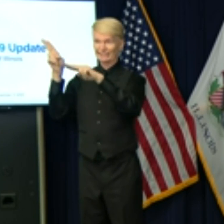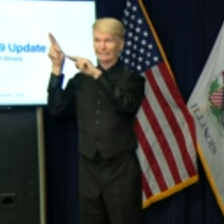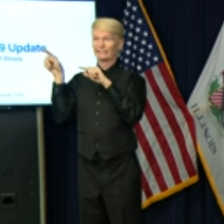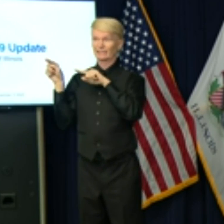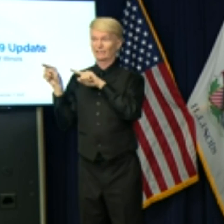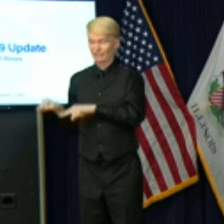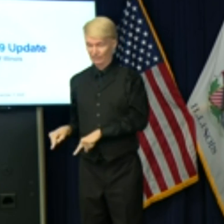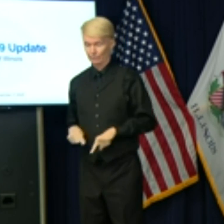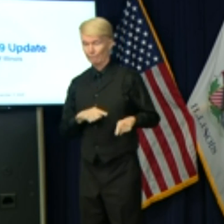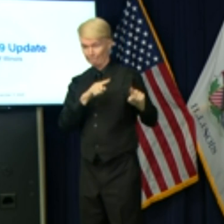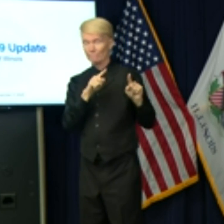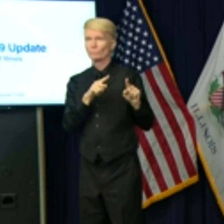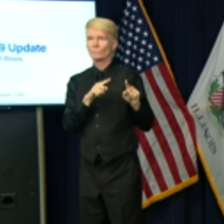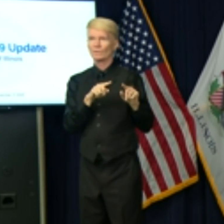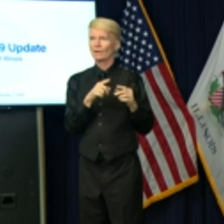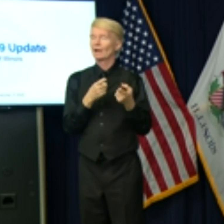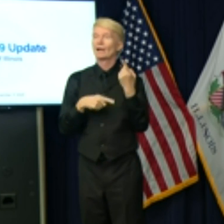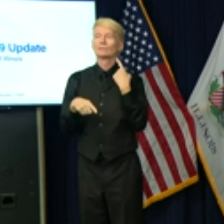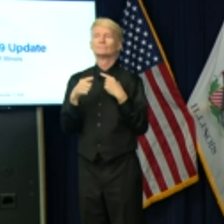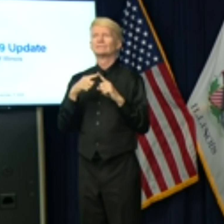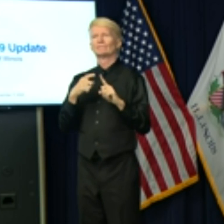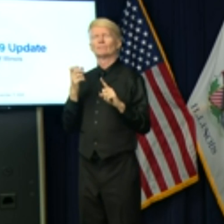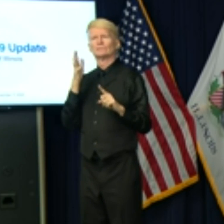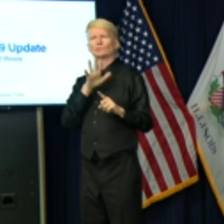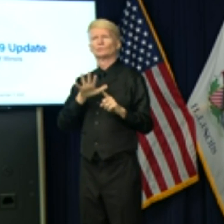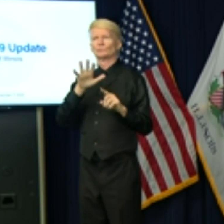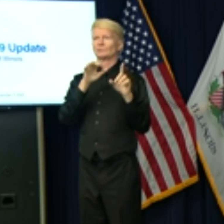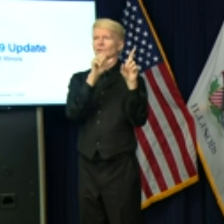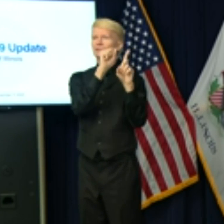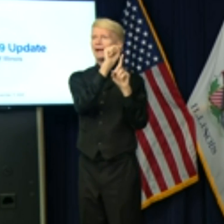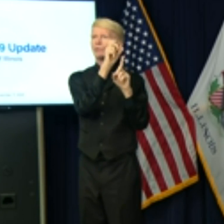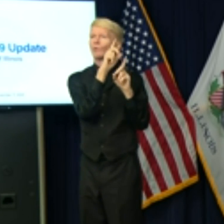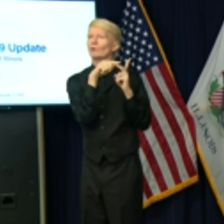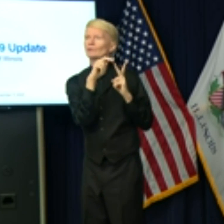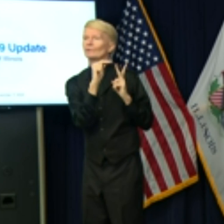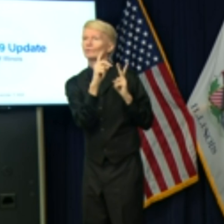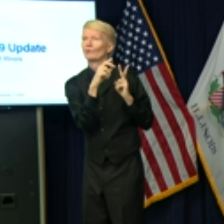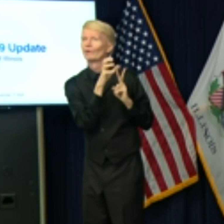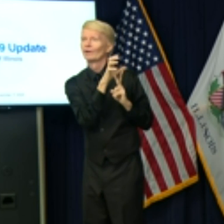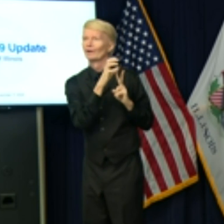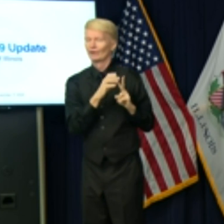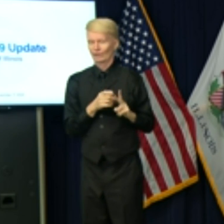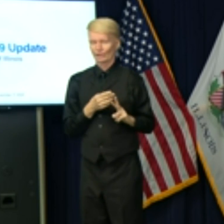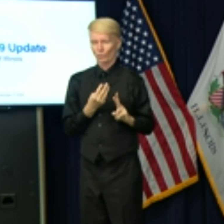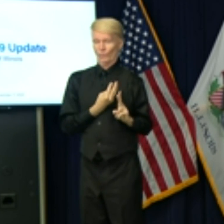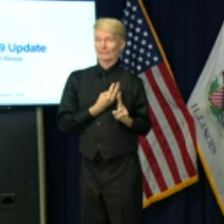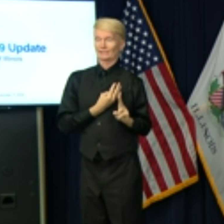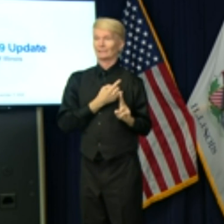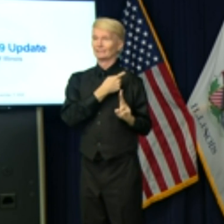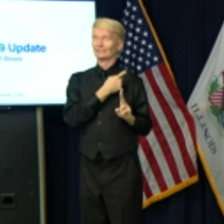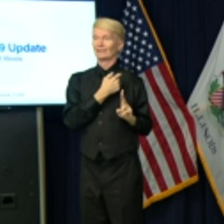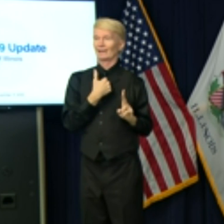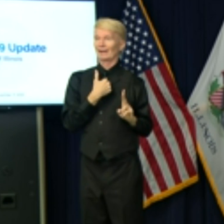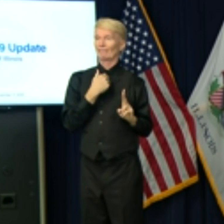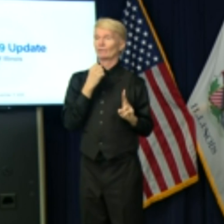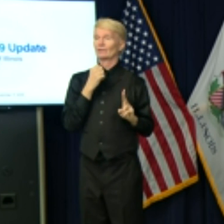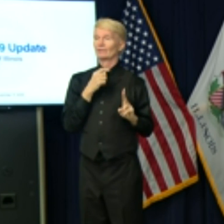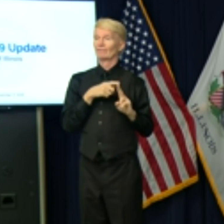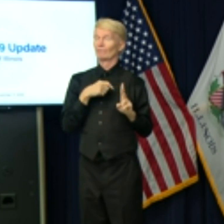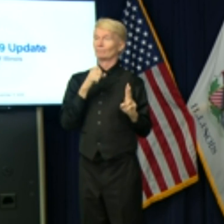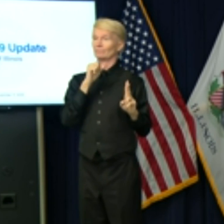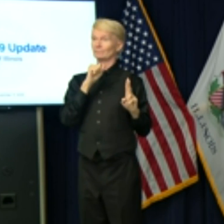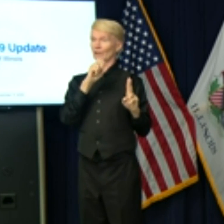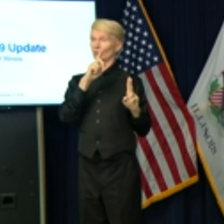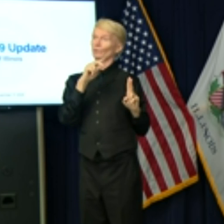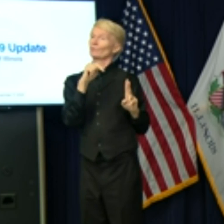it all seems to emanate seemingly around the Dakotas. So if you look west of the Dakotas, the states that are west of the Dakotas